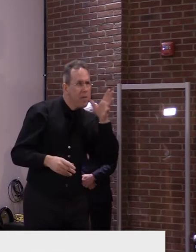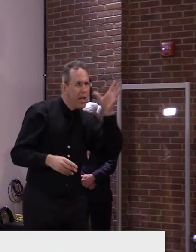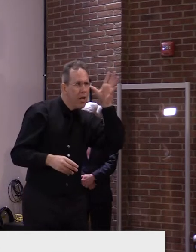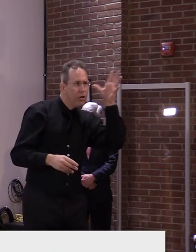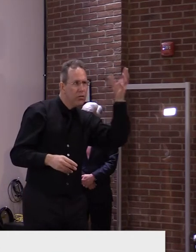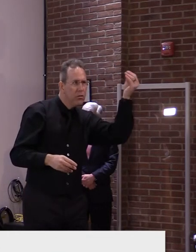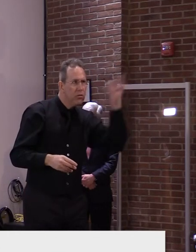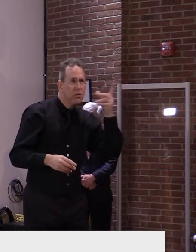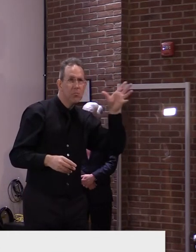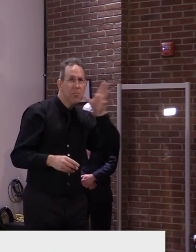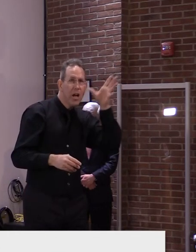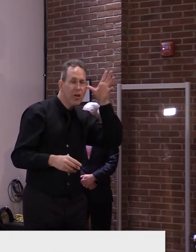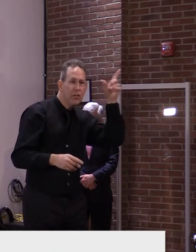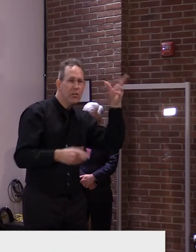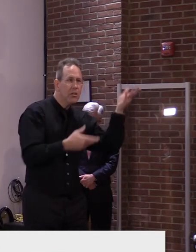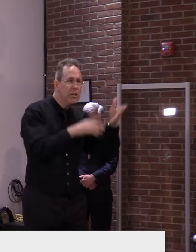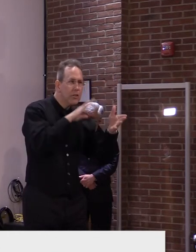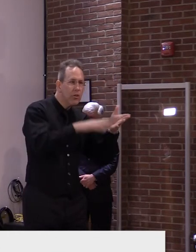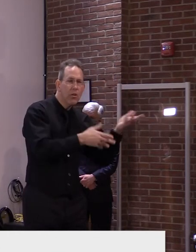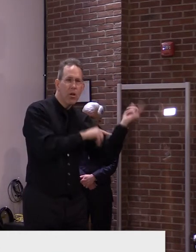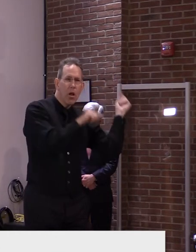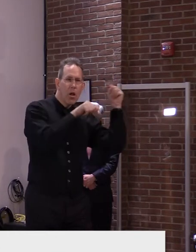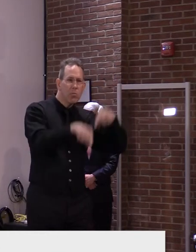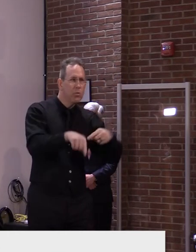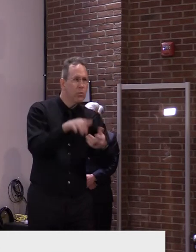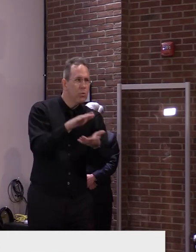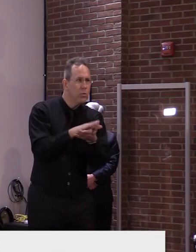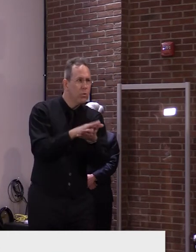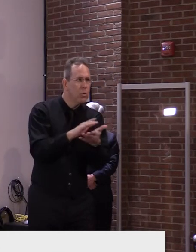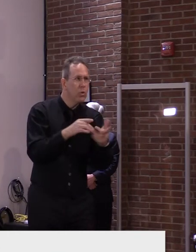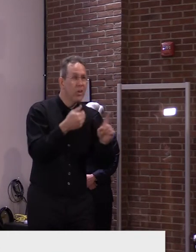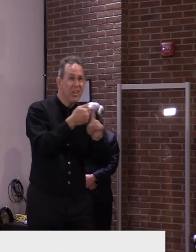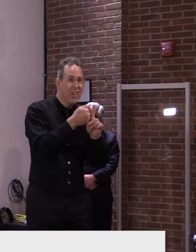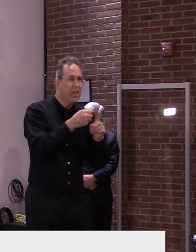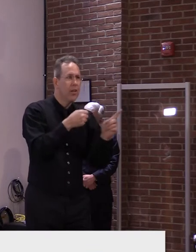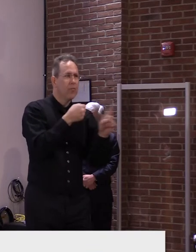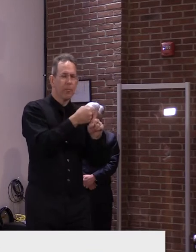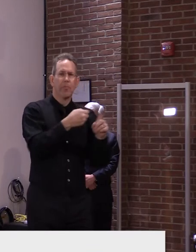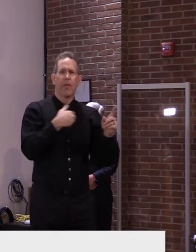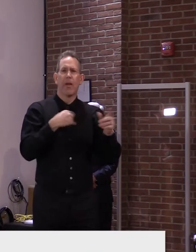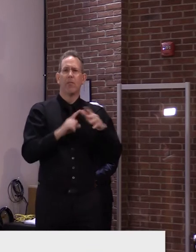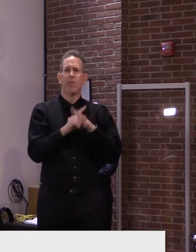to another school that has very recently had an identified outbreak.